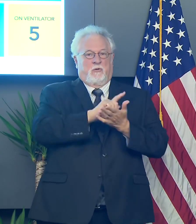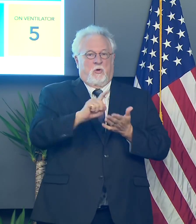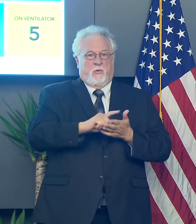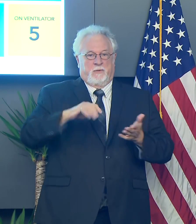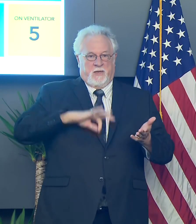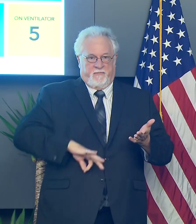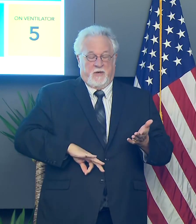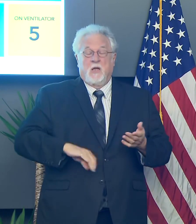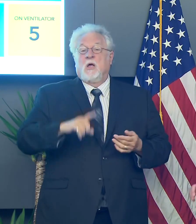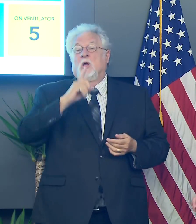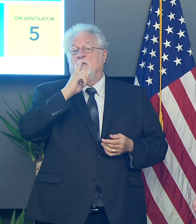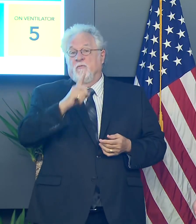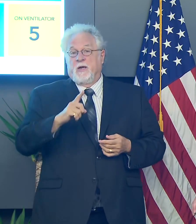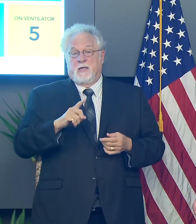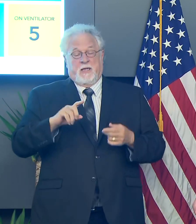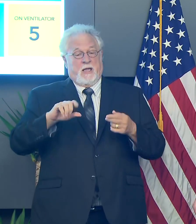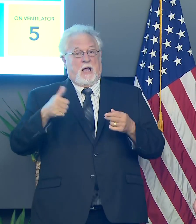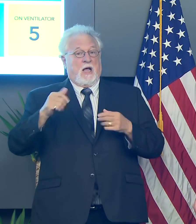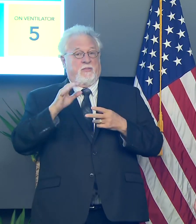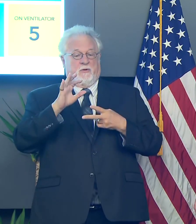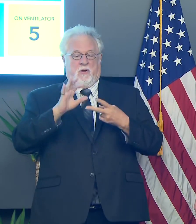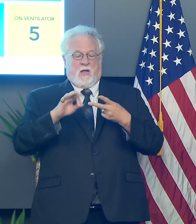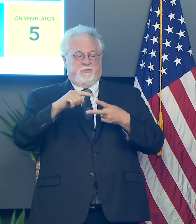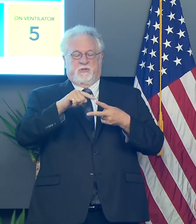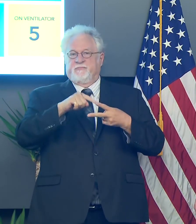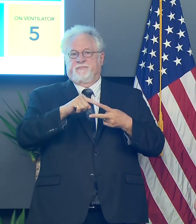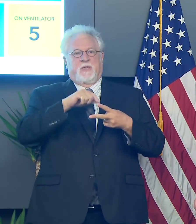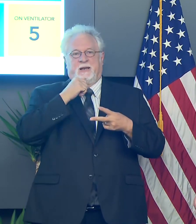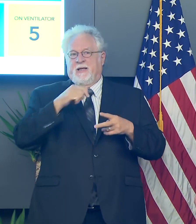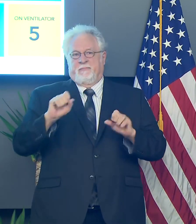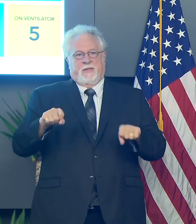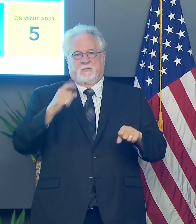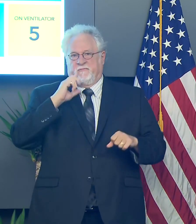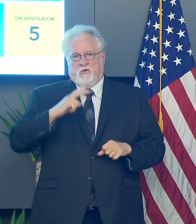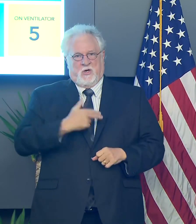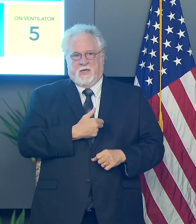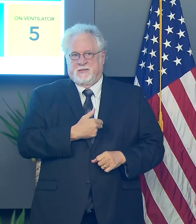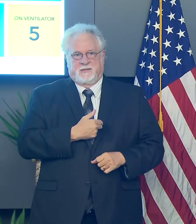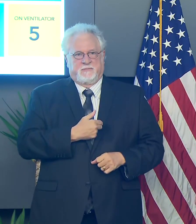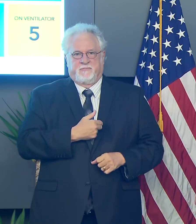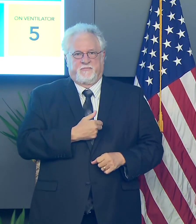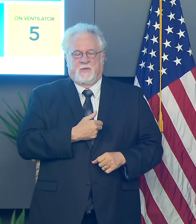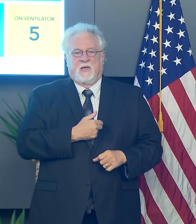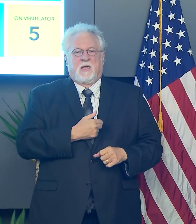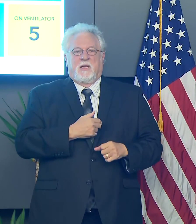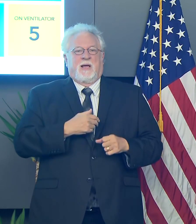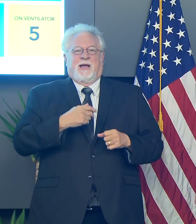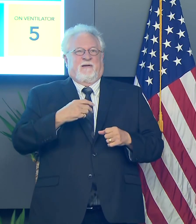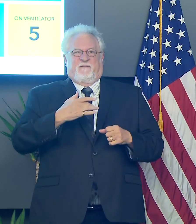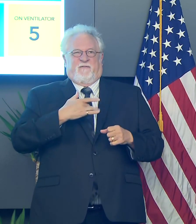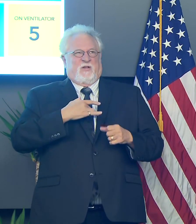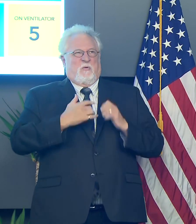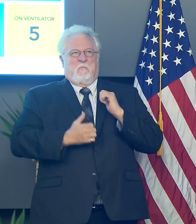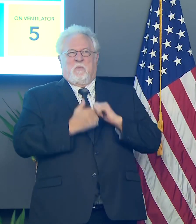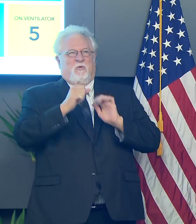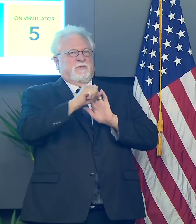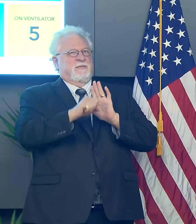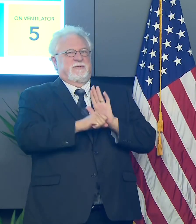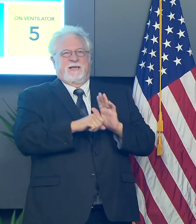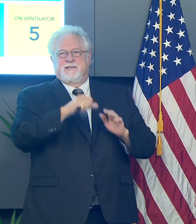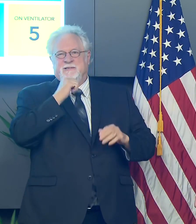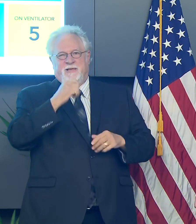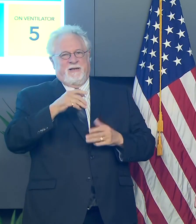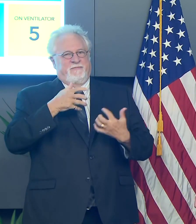Quite frankly, the other option was not feasible for us and I don't think it's going to prove to be feasible for the vast majority of states.